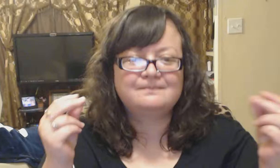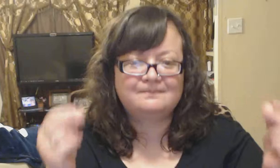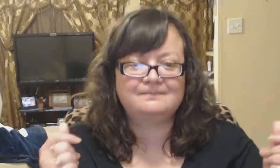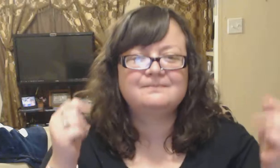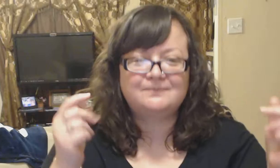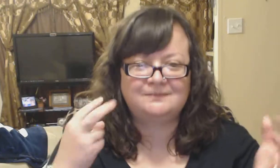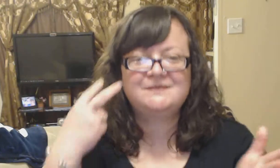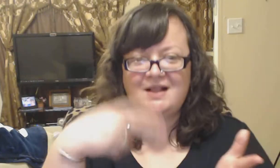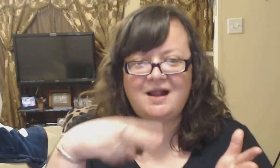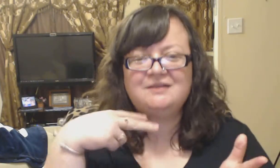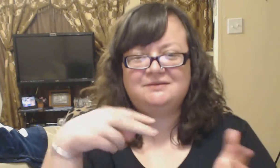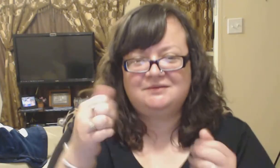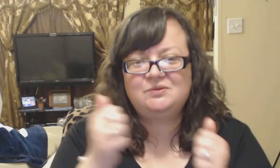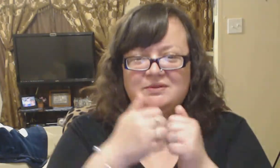Oh yeah